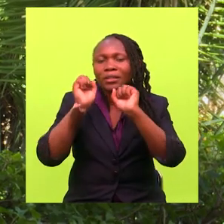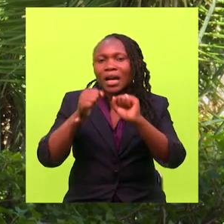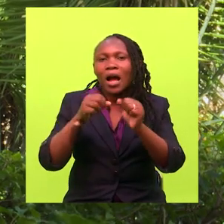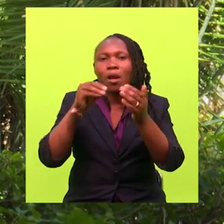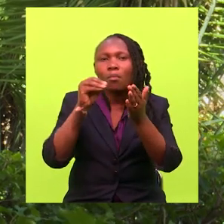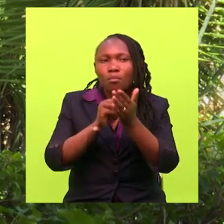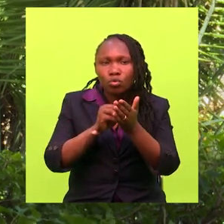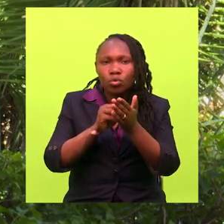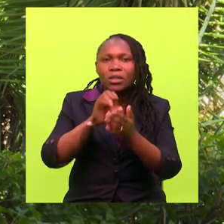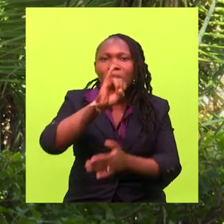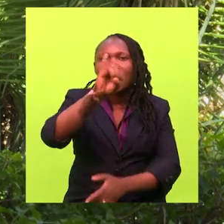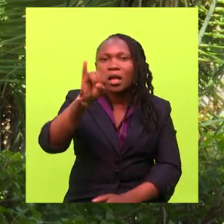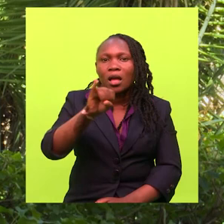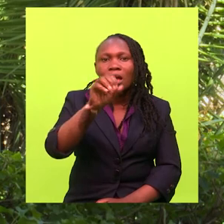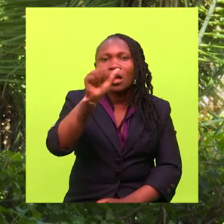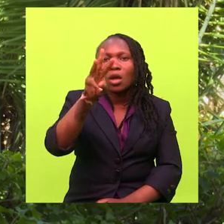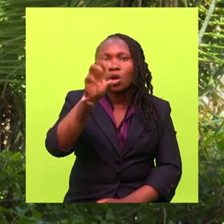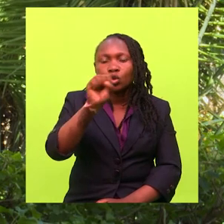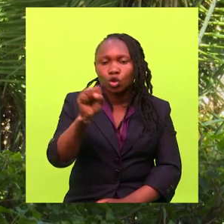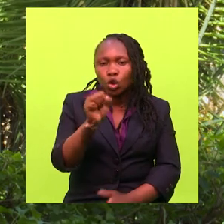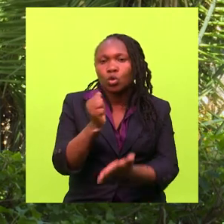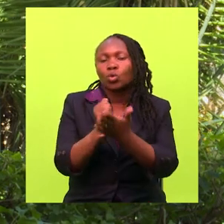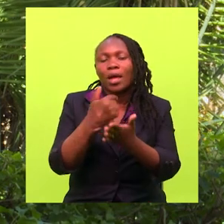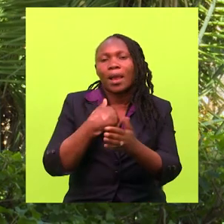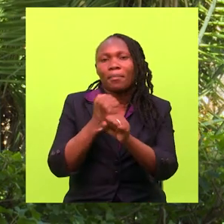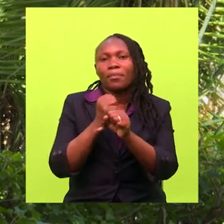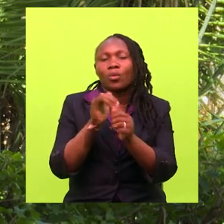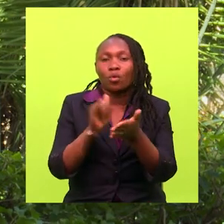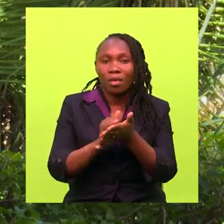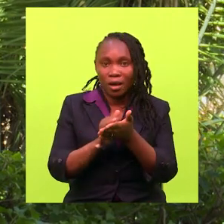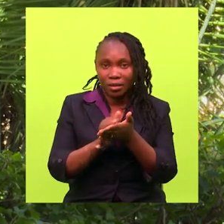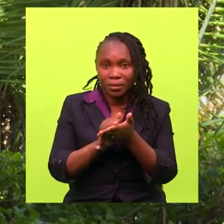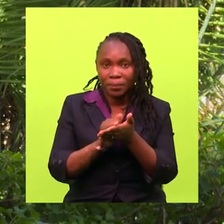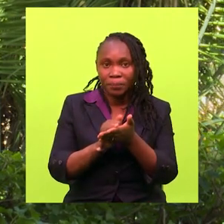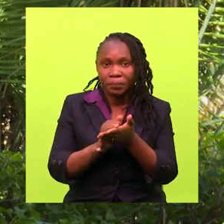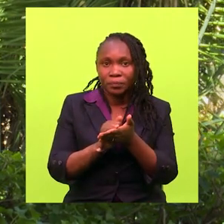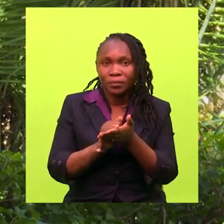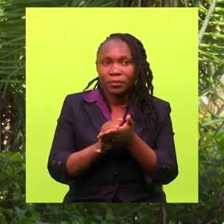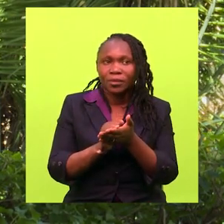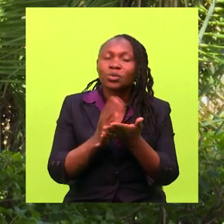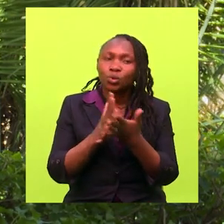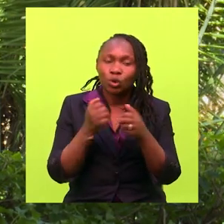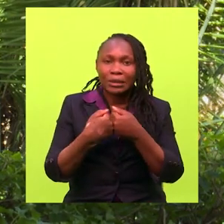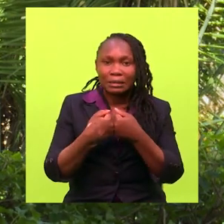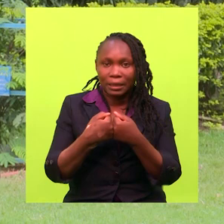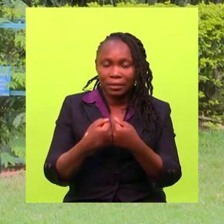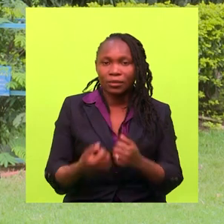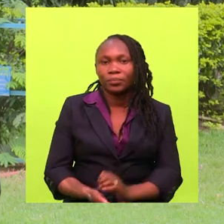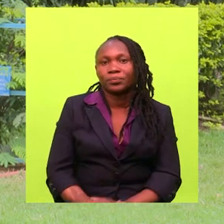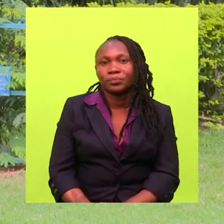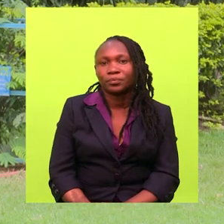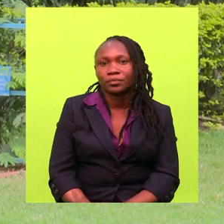will be fixed with a screen reader like Jaws or NVDA to help me use it. So, it's quite challenging.